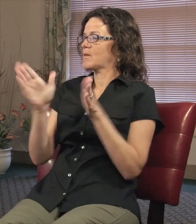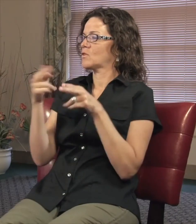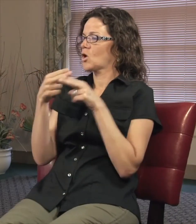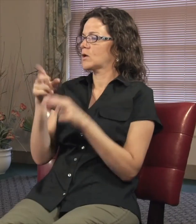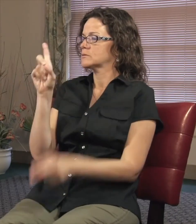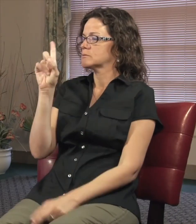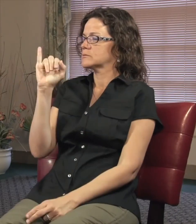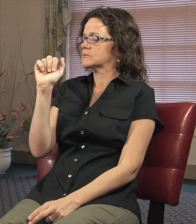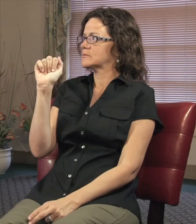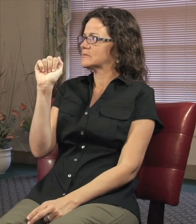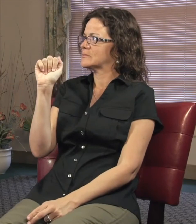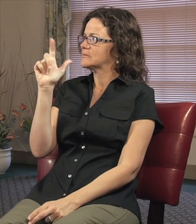Through this experience of therapy,